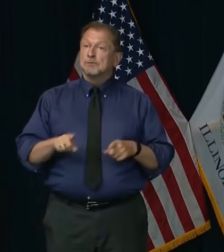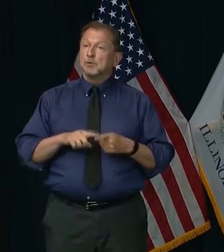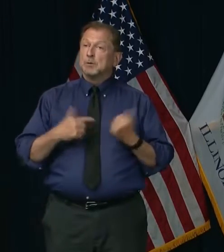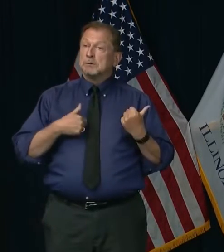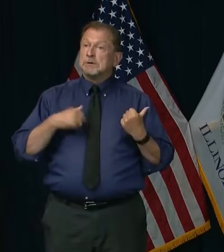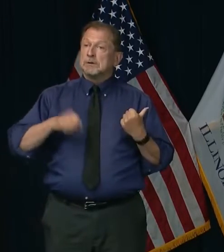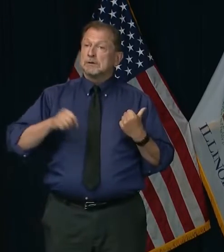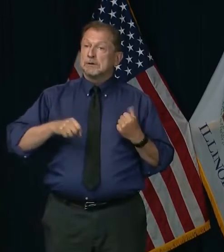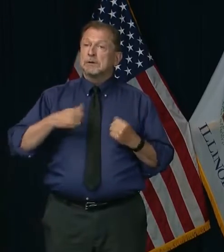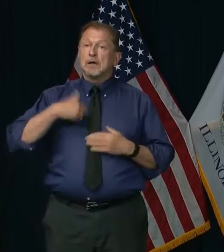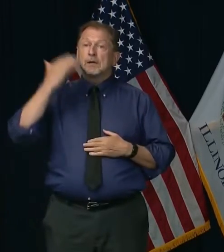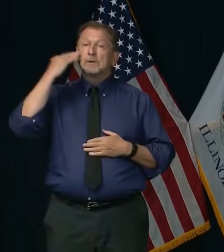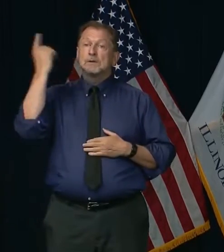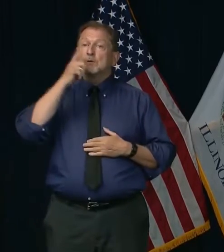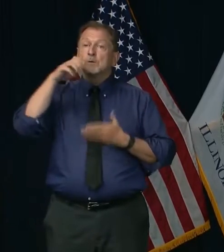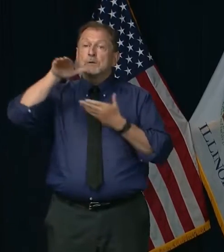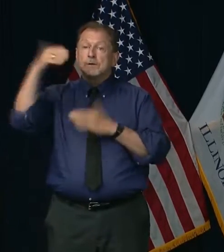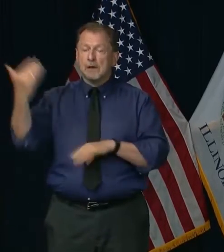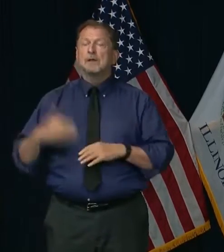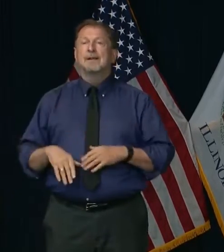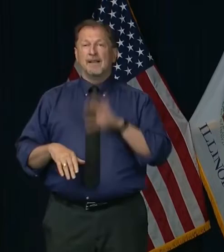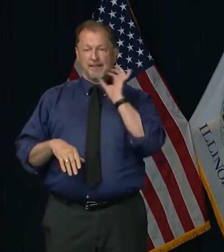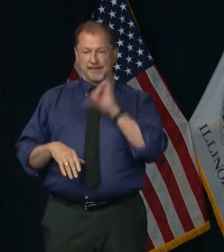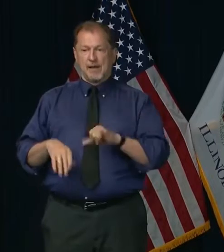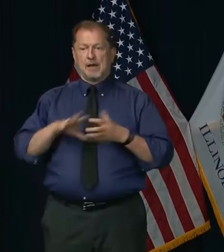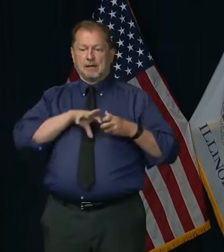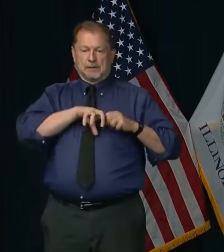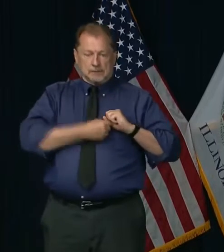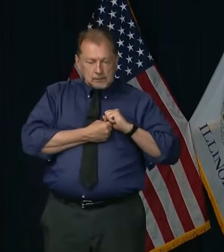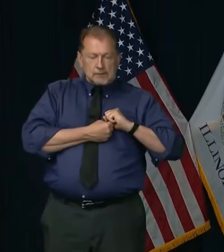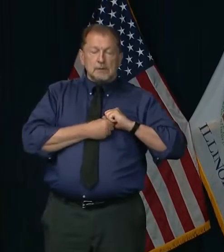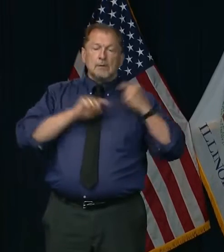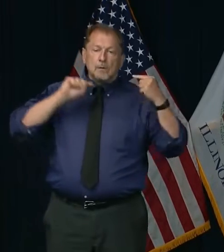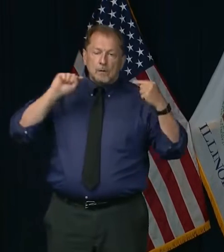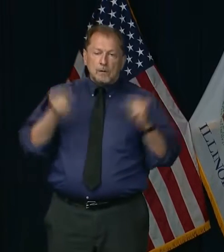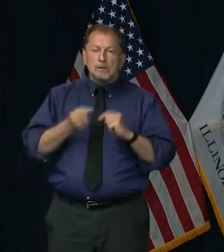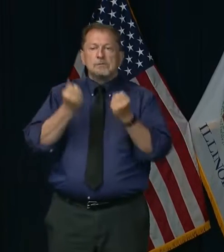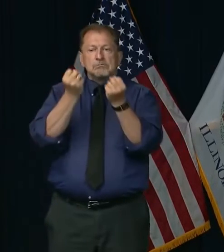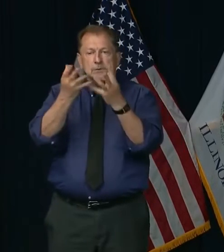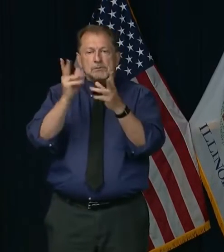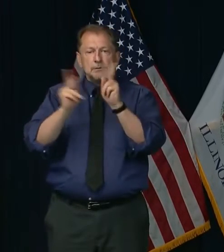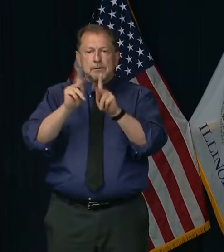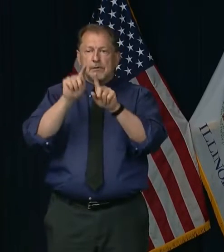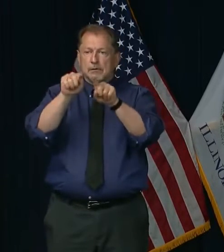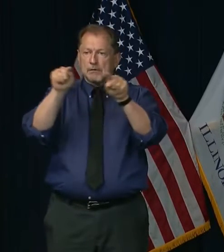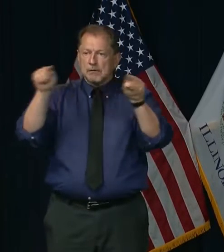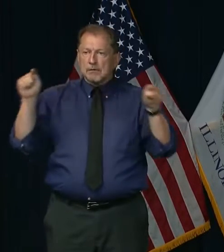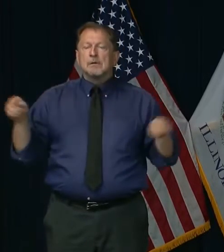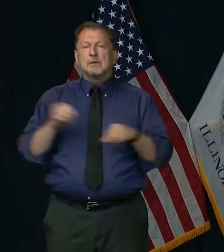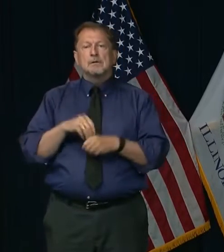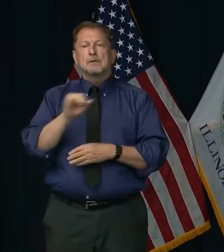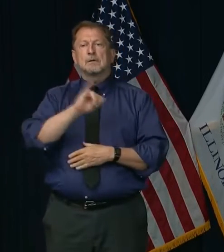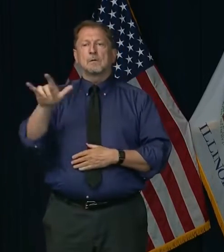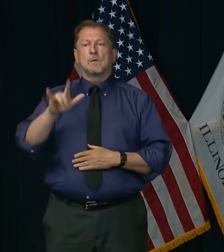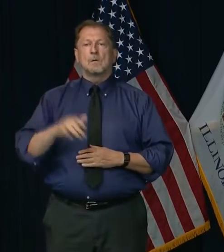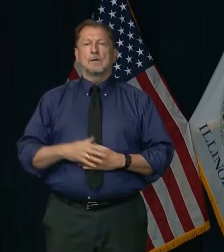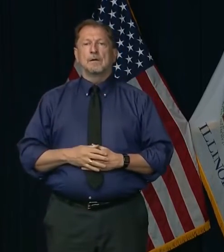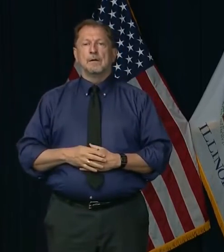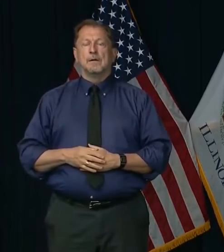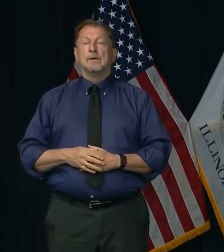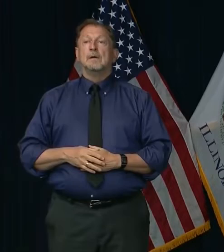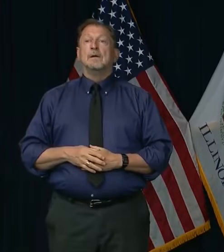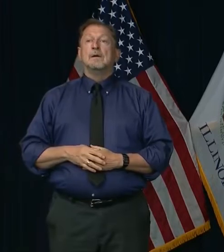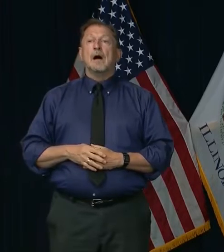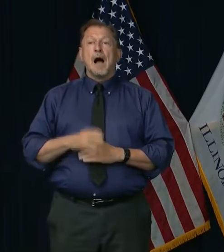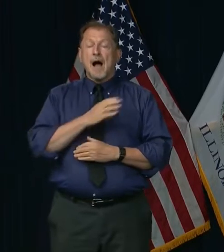This pandemic has brought real tragic pain to the lives of countless residents. And amidst renewed calls